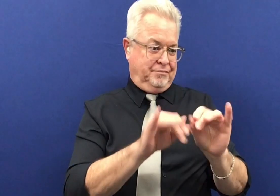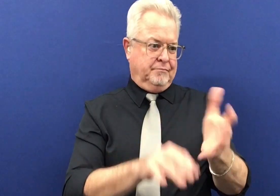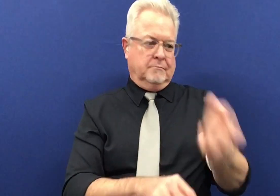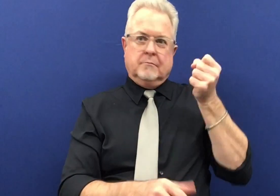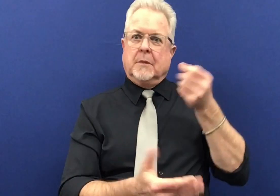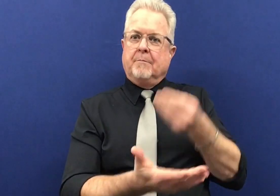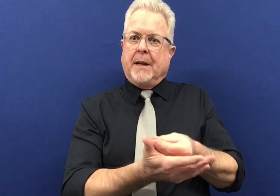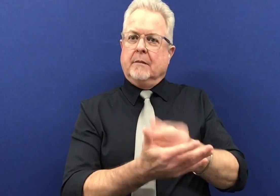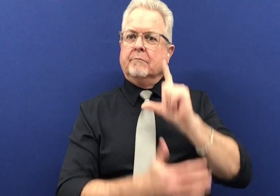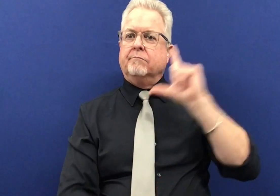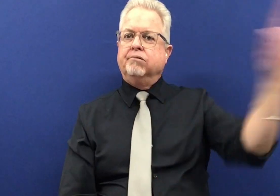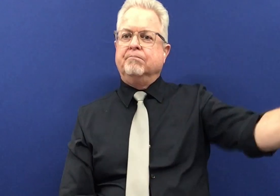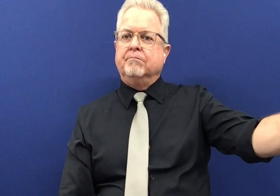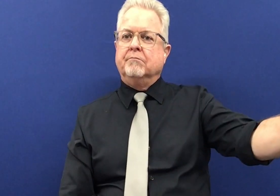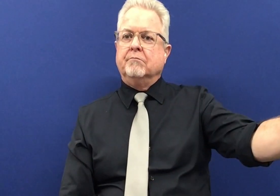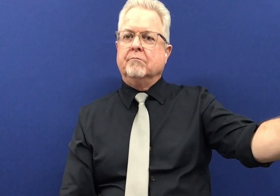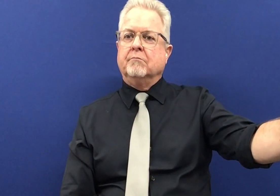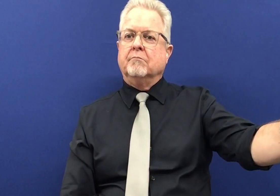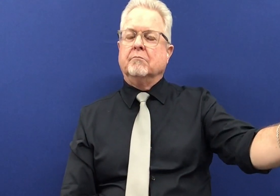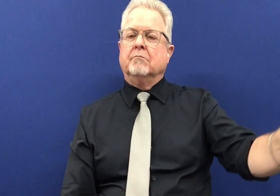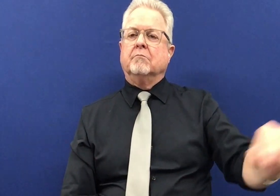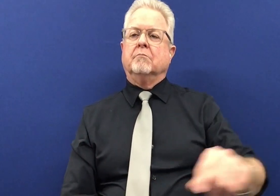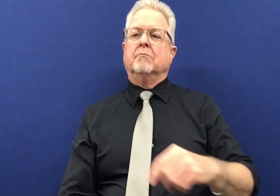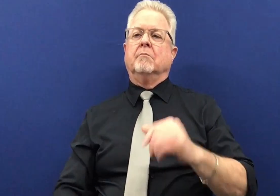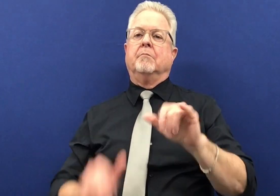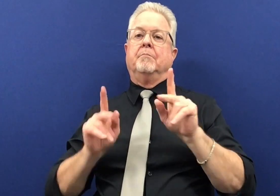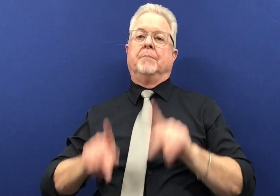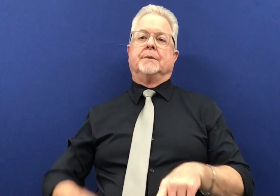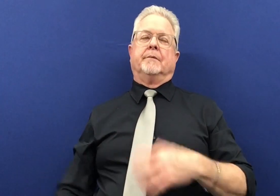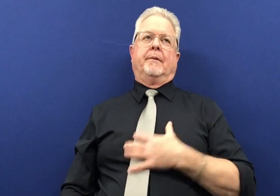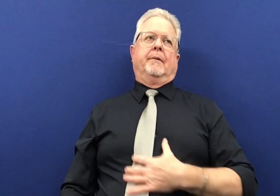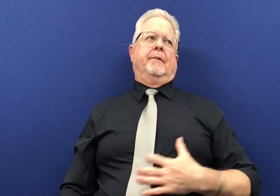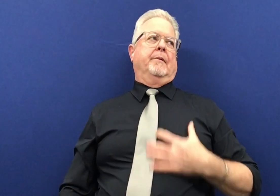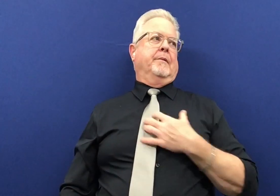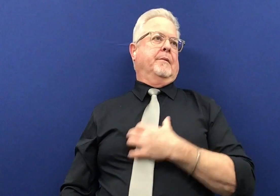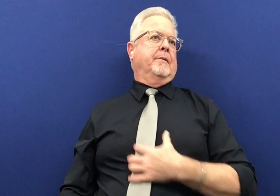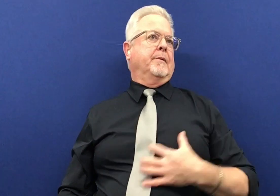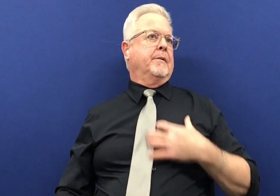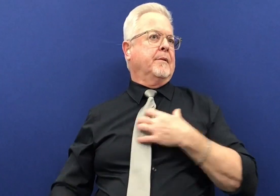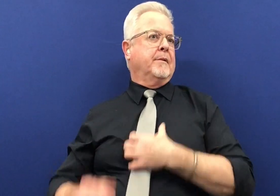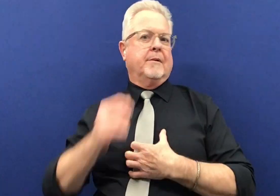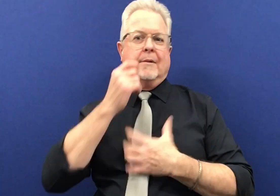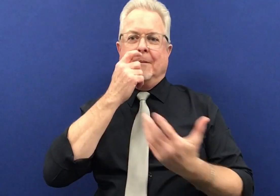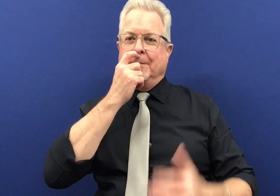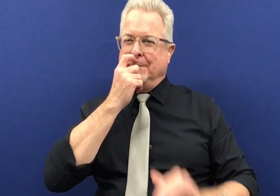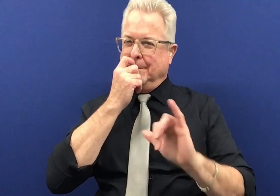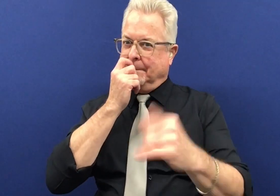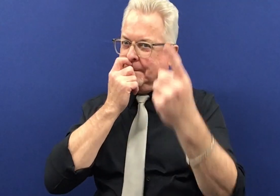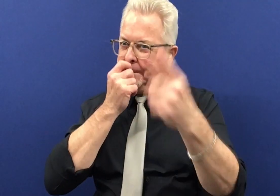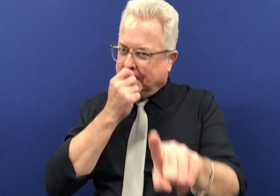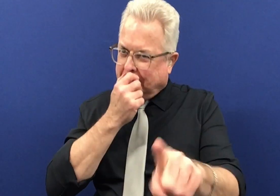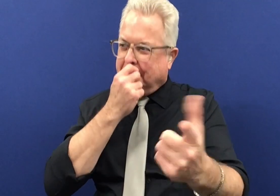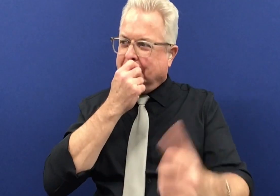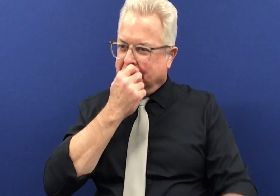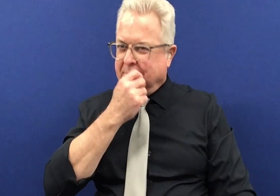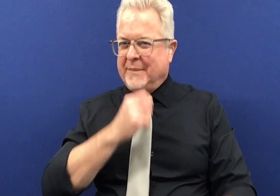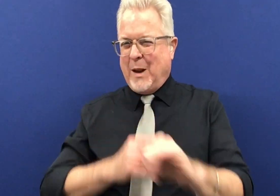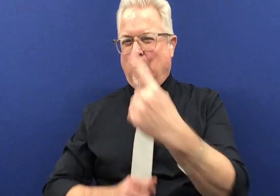so what happens is they take the money based on those pin numbers and they run off with it so that happened